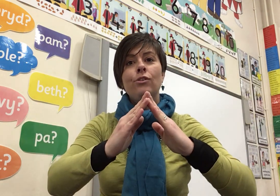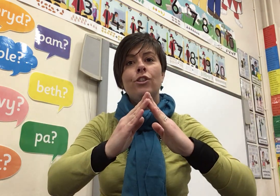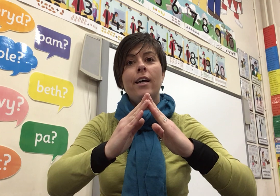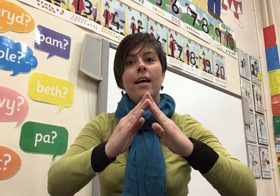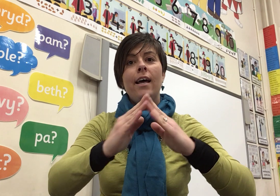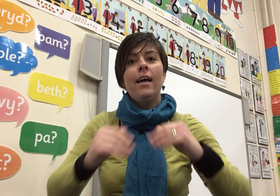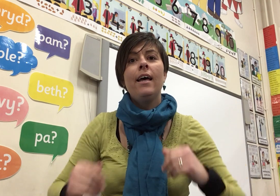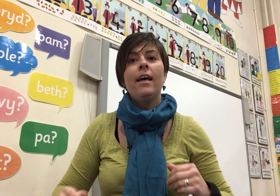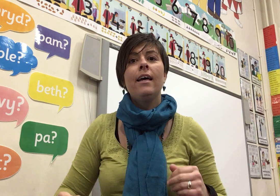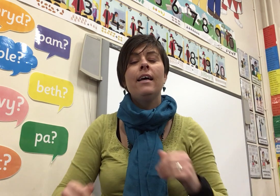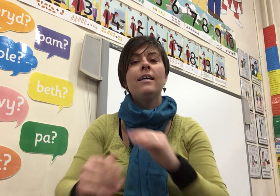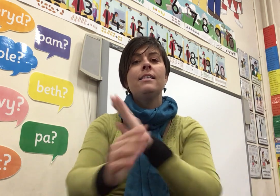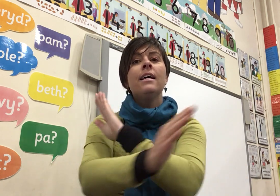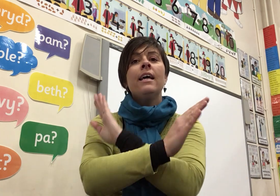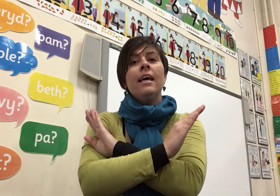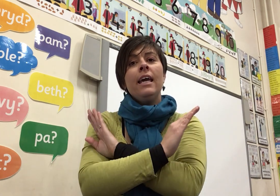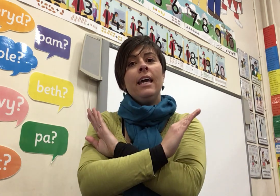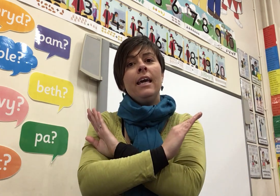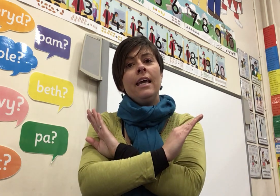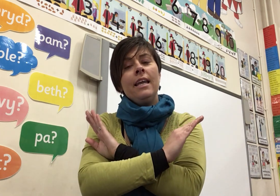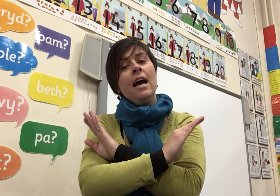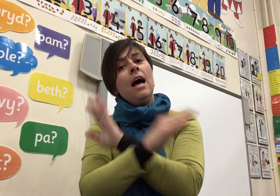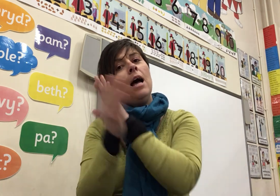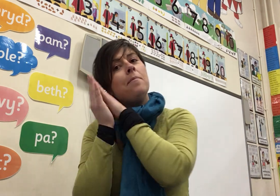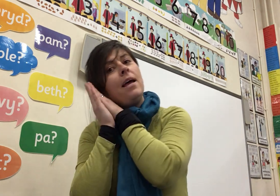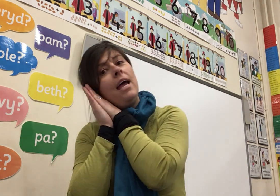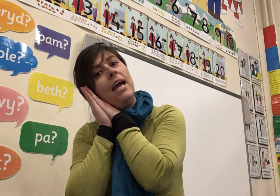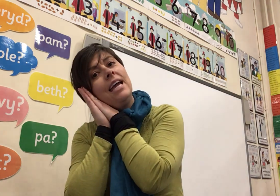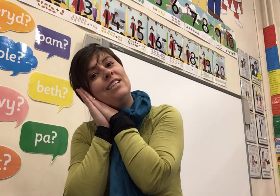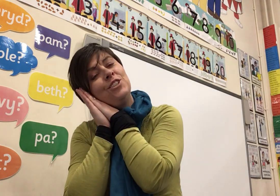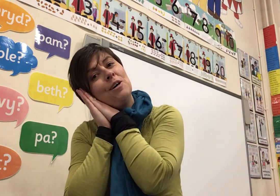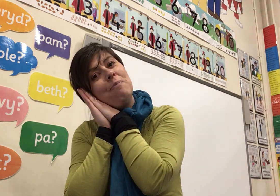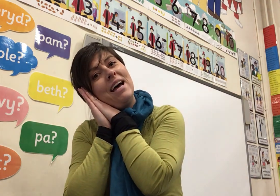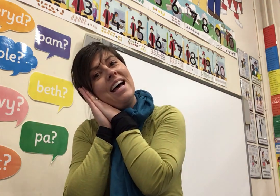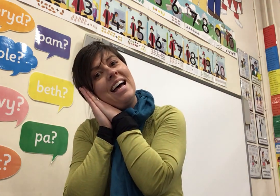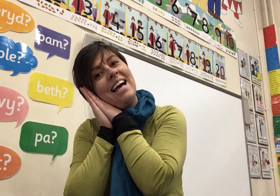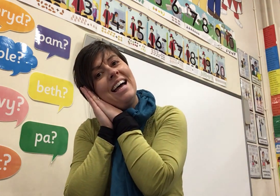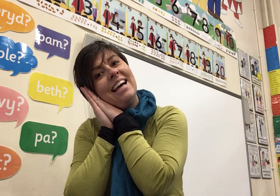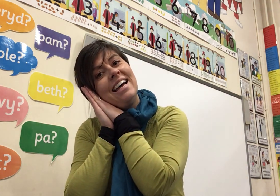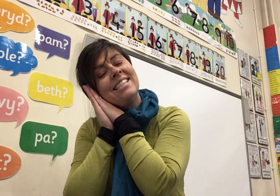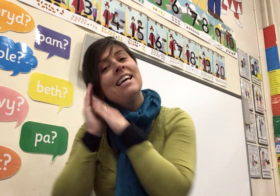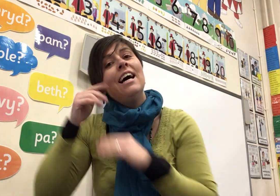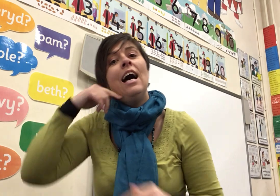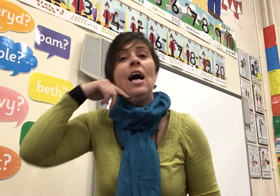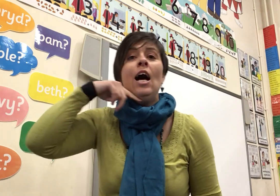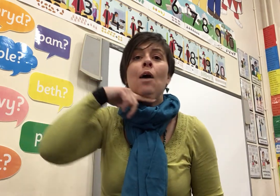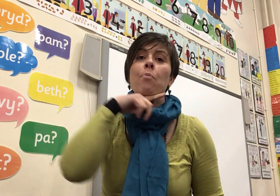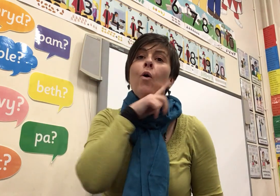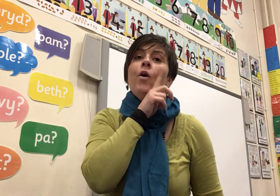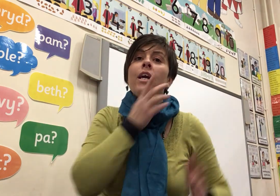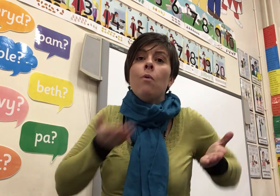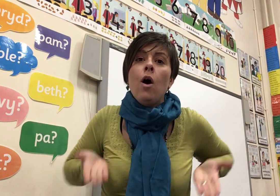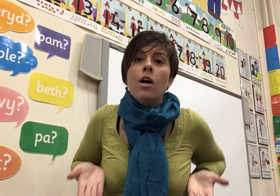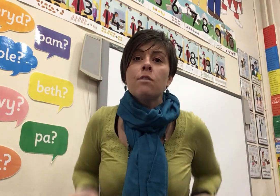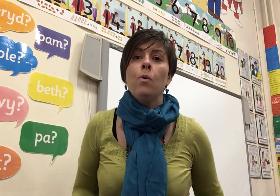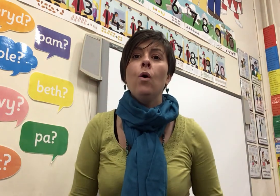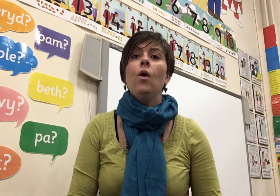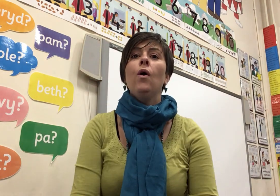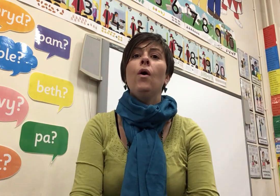shed Then in In a manger bed A boy was born